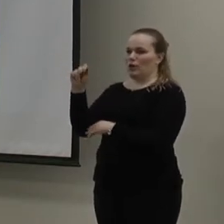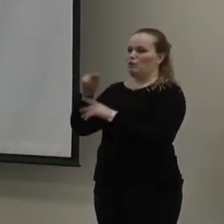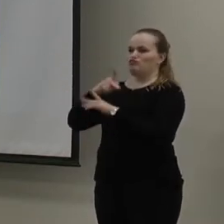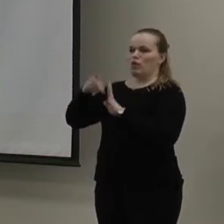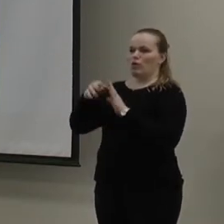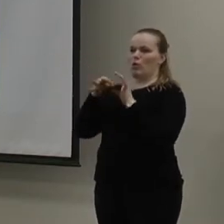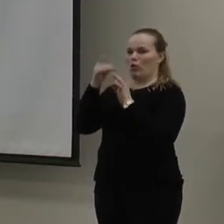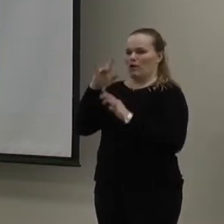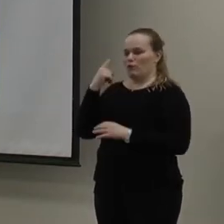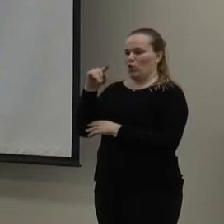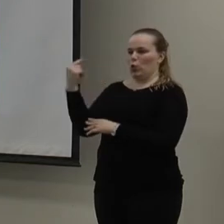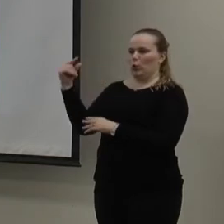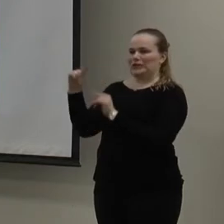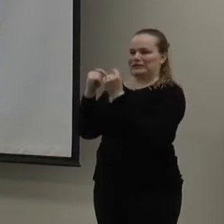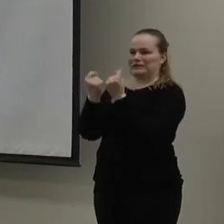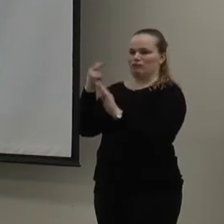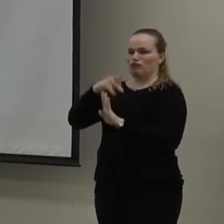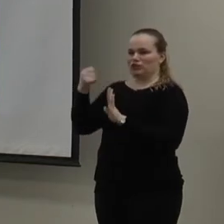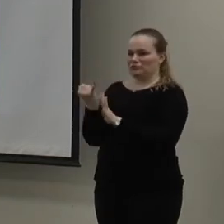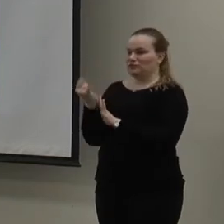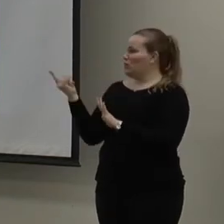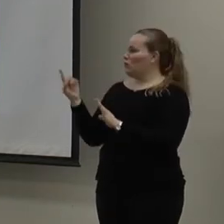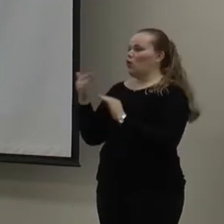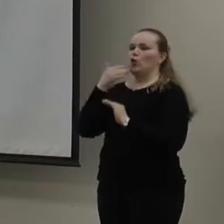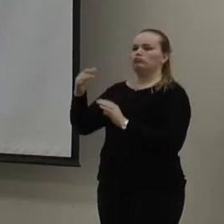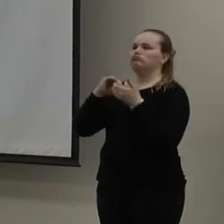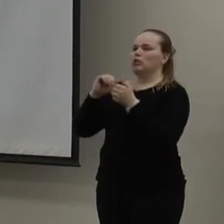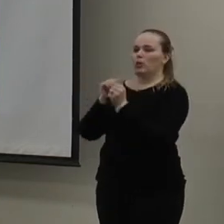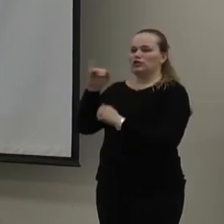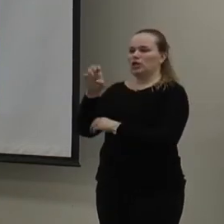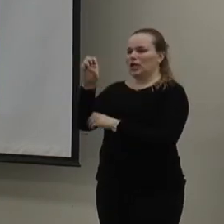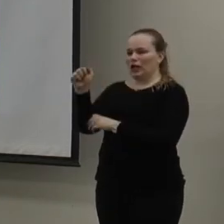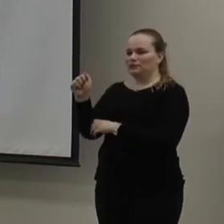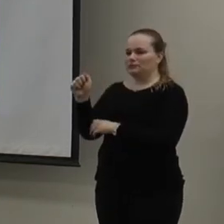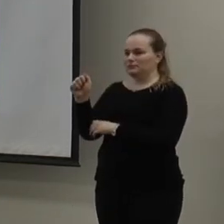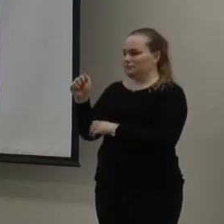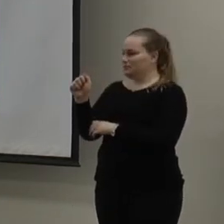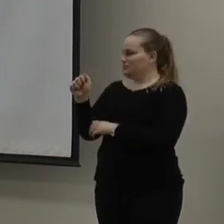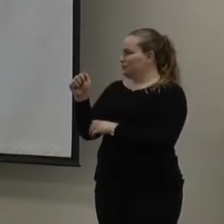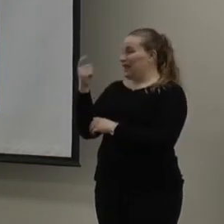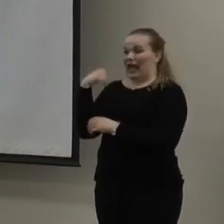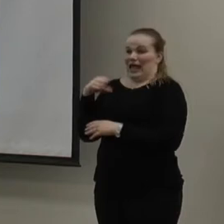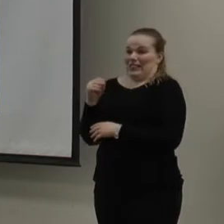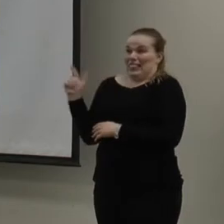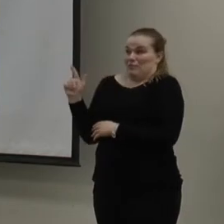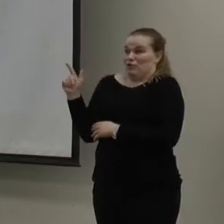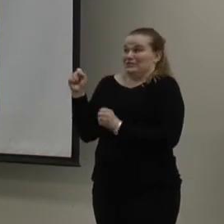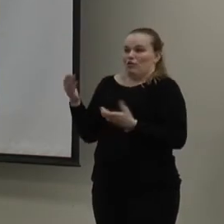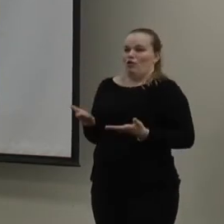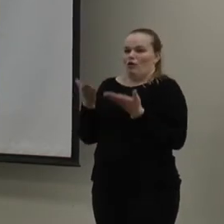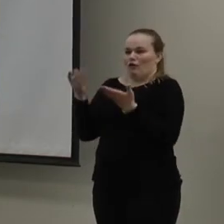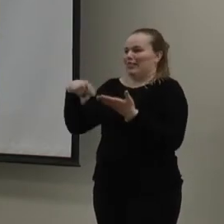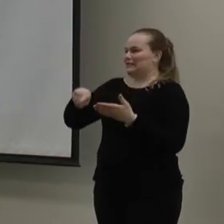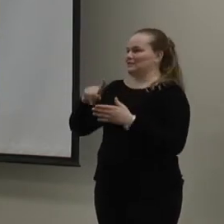for the Green Team Project. We have a great partnership with JEA and the local libraries to be able to offer